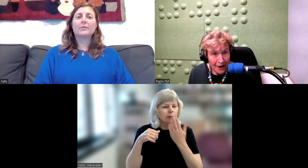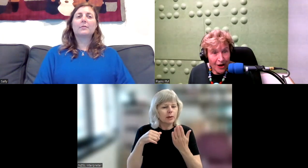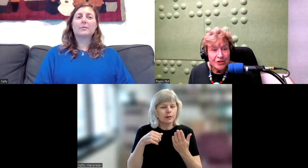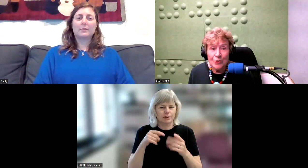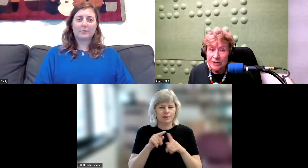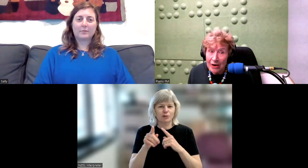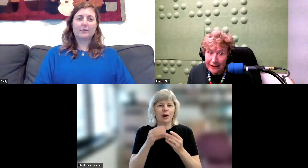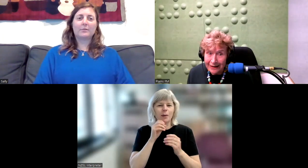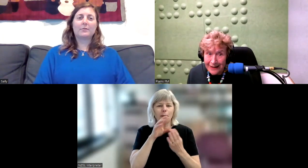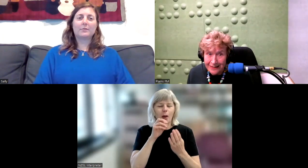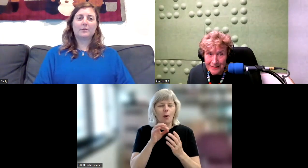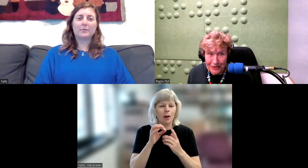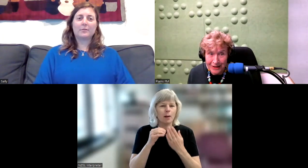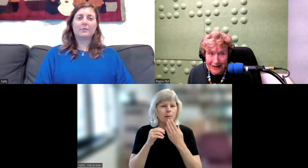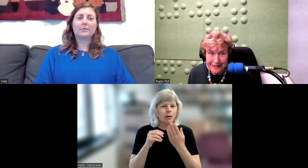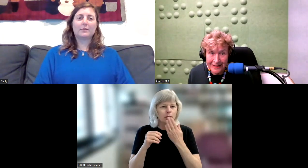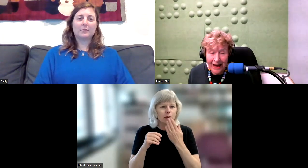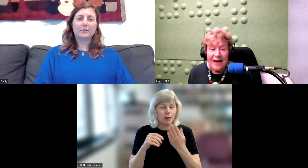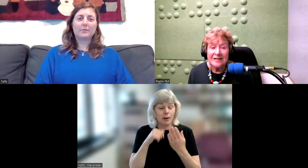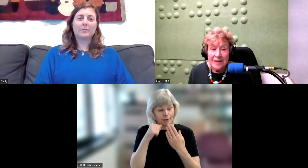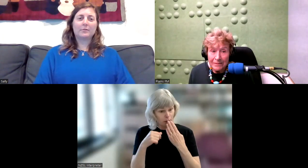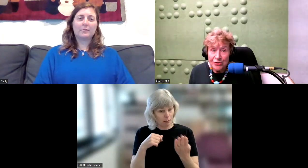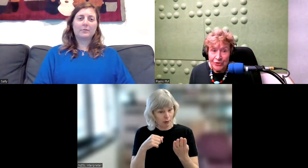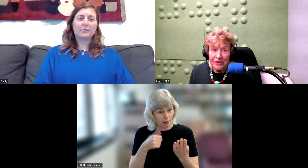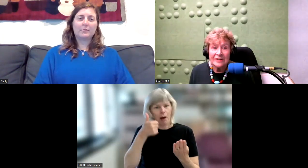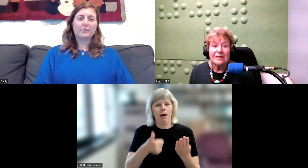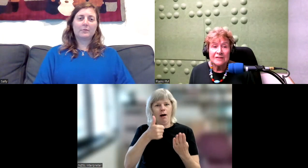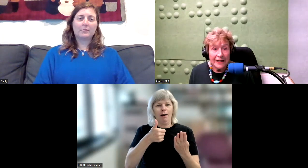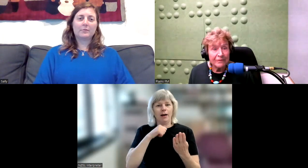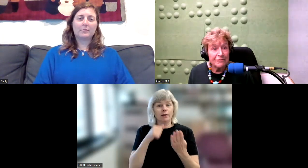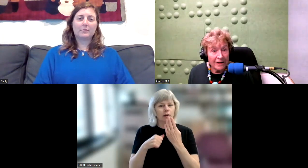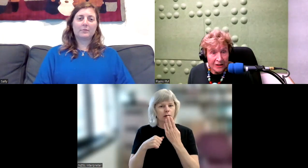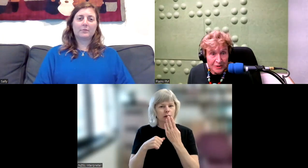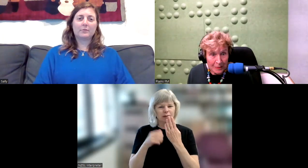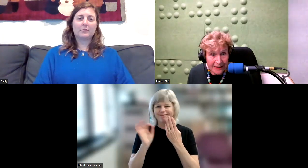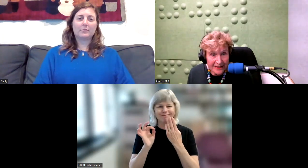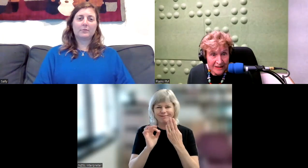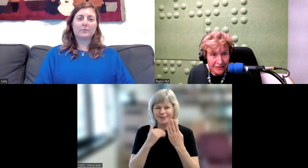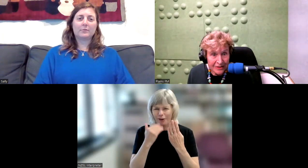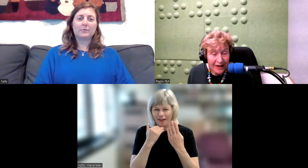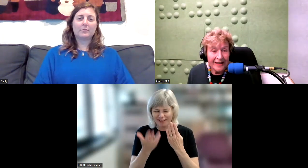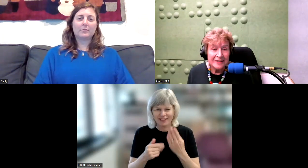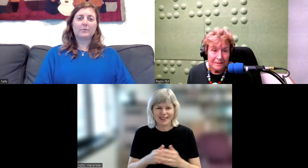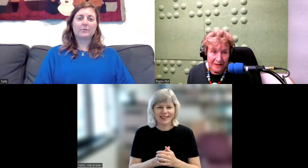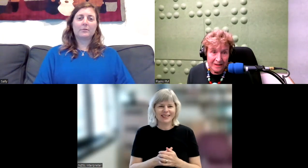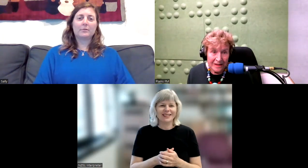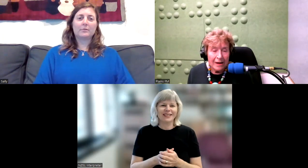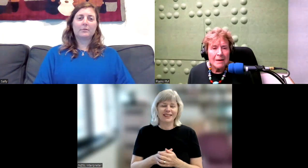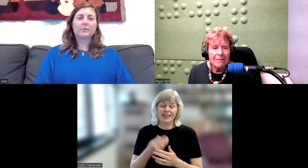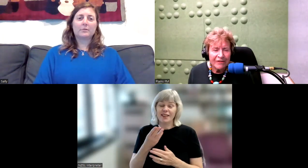So there were no hearing aids in those days. Some children developed very good speaking skills and some didn't. My